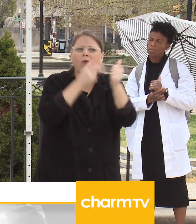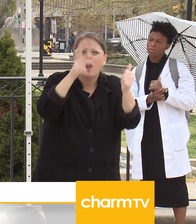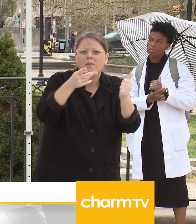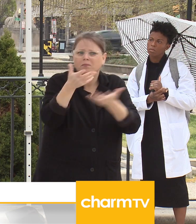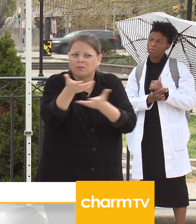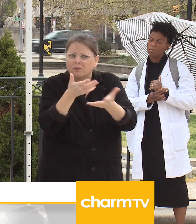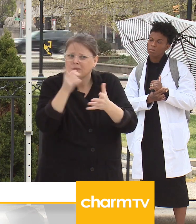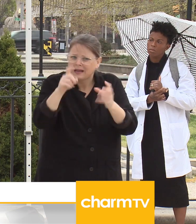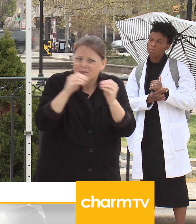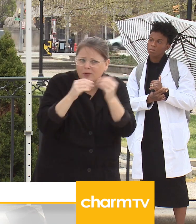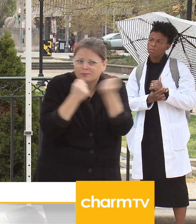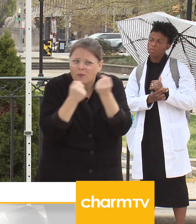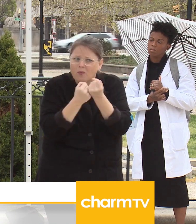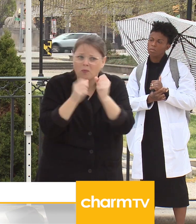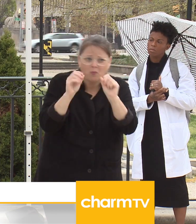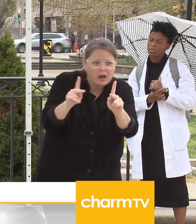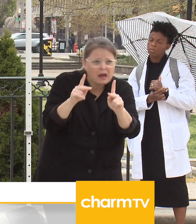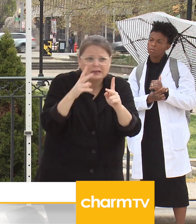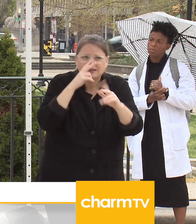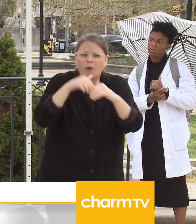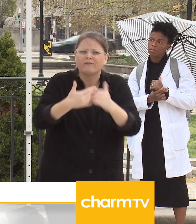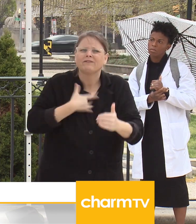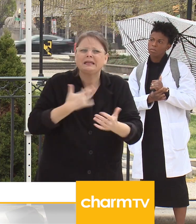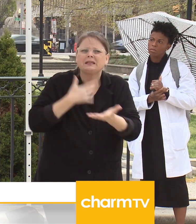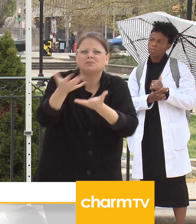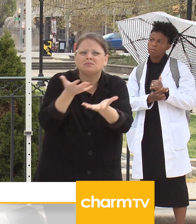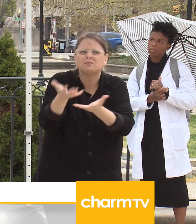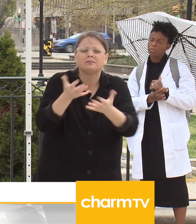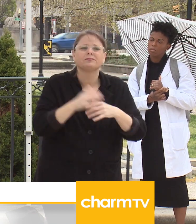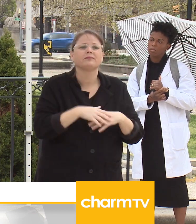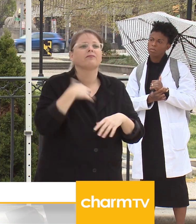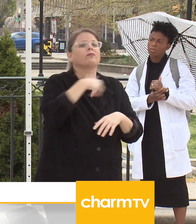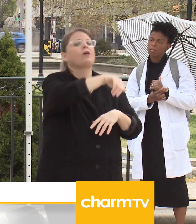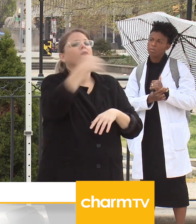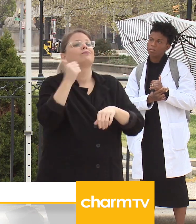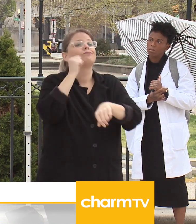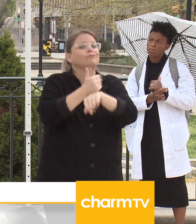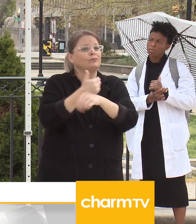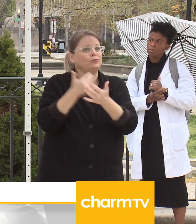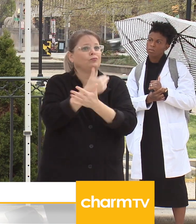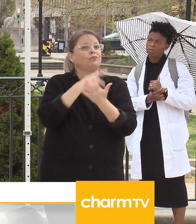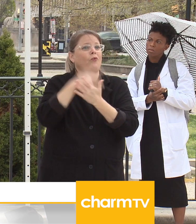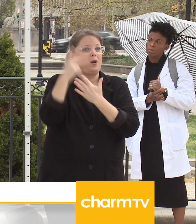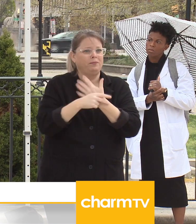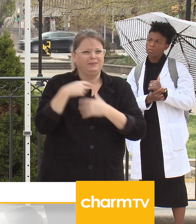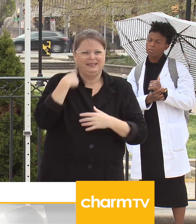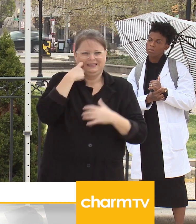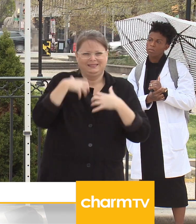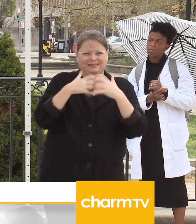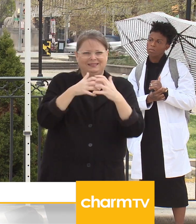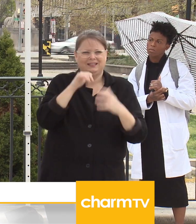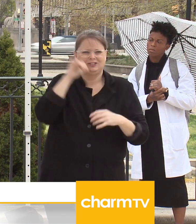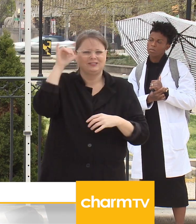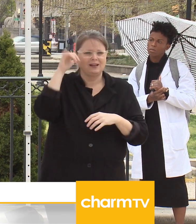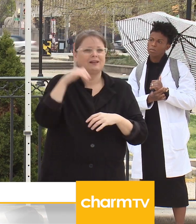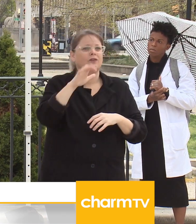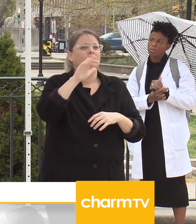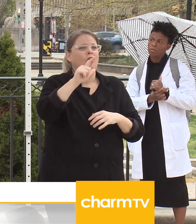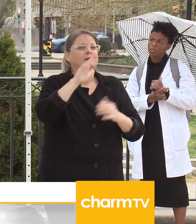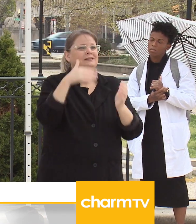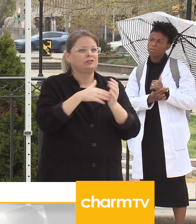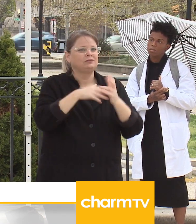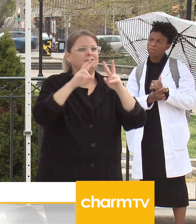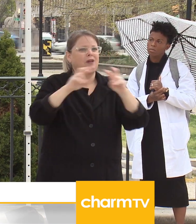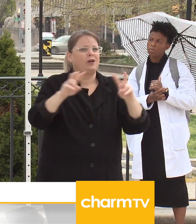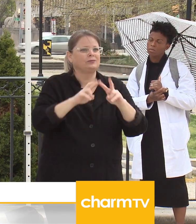Some other programs that we just put in effect actually yesterday is the telephone triage line. It's going to be manned by medical professionals. That's going to be